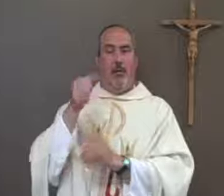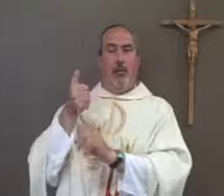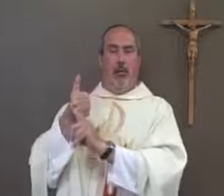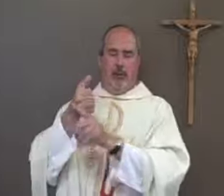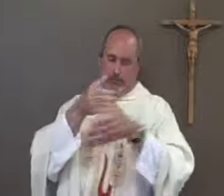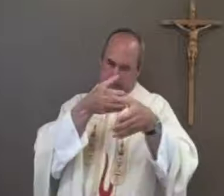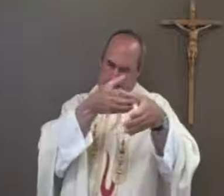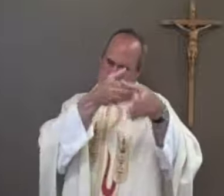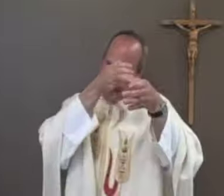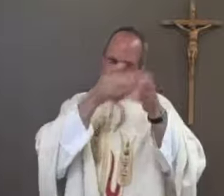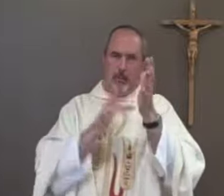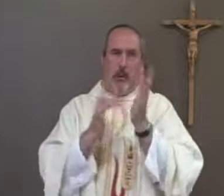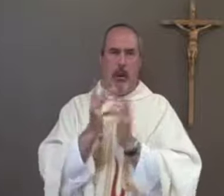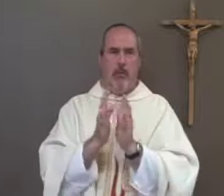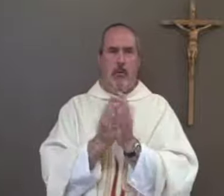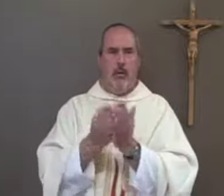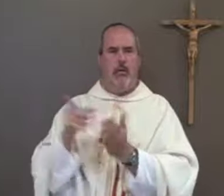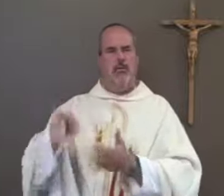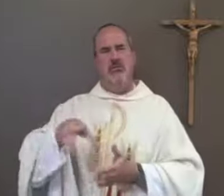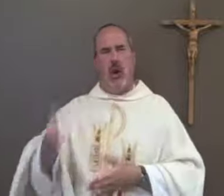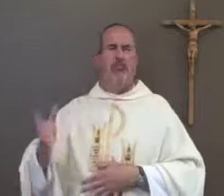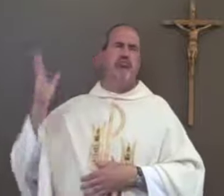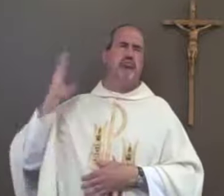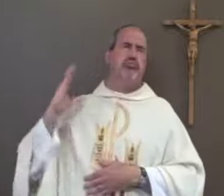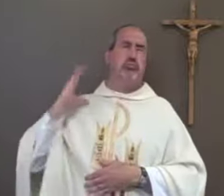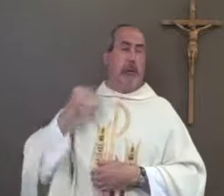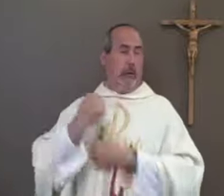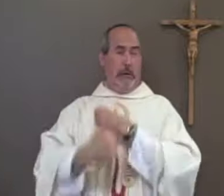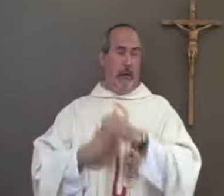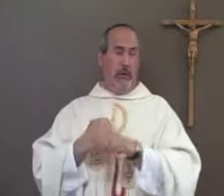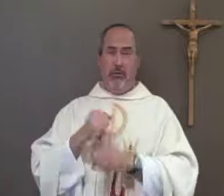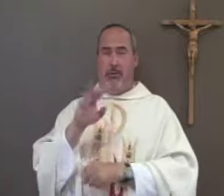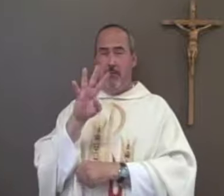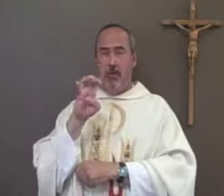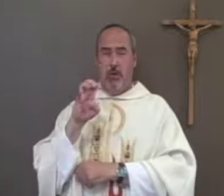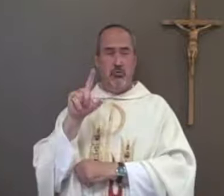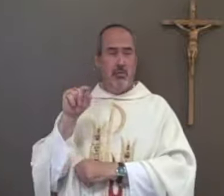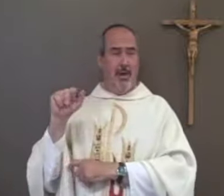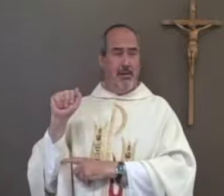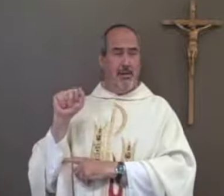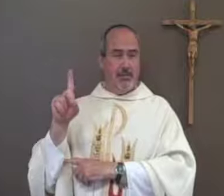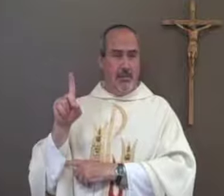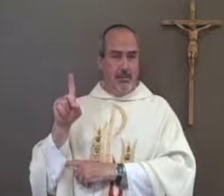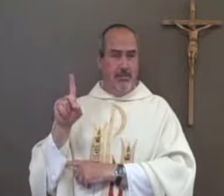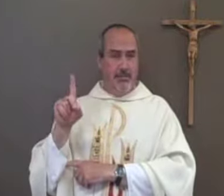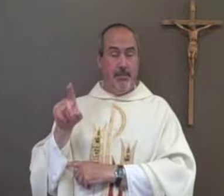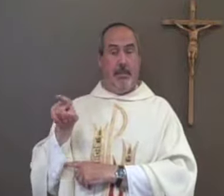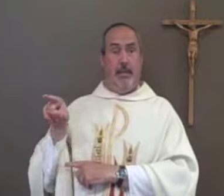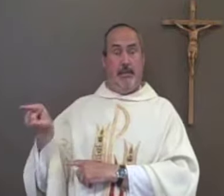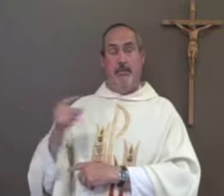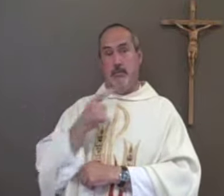st. Jerome who was a biblical scholar died back in the year 420 AD